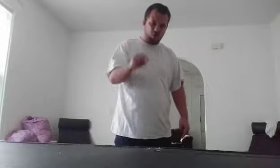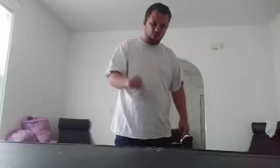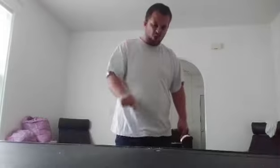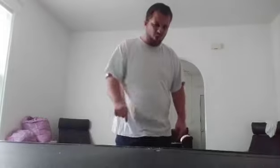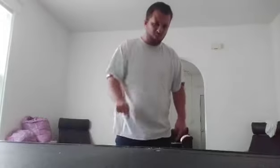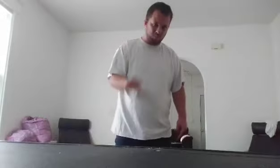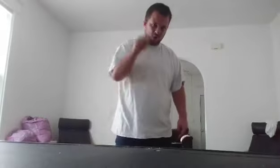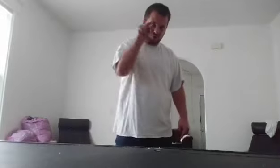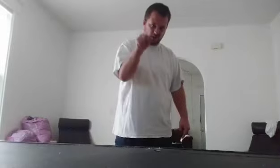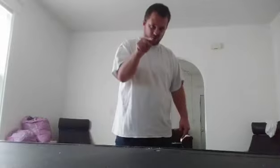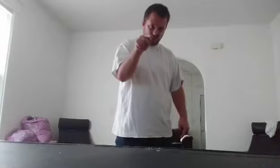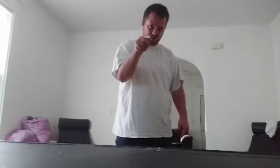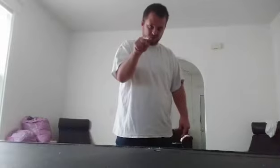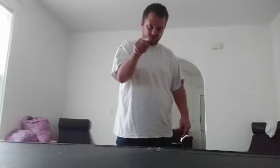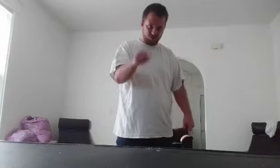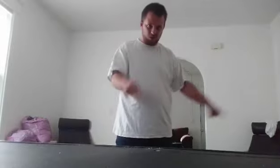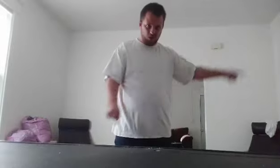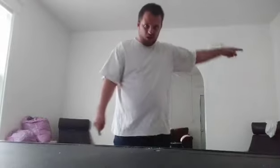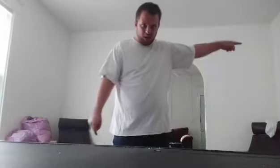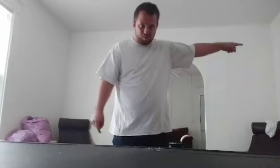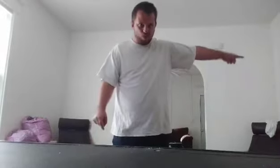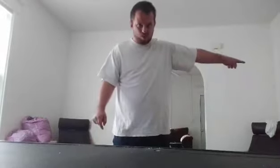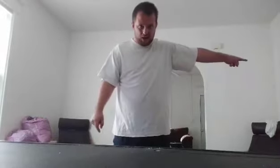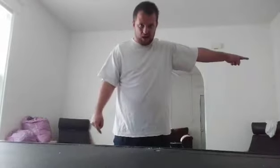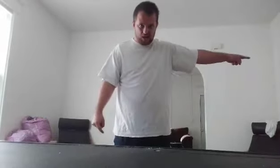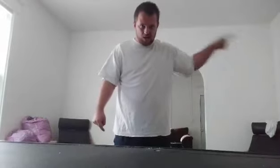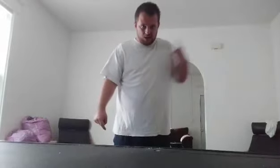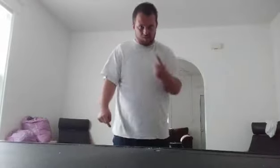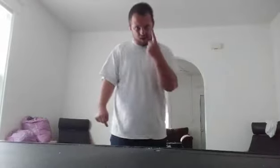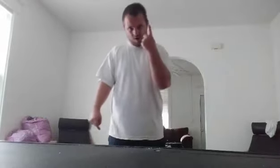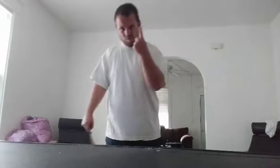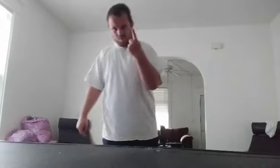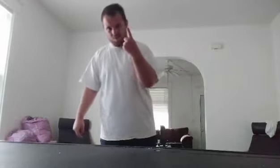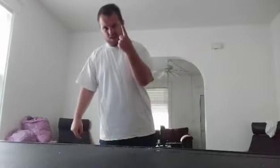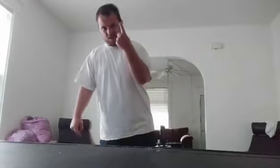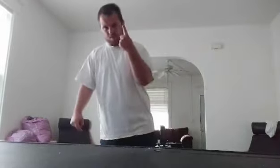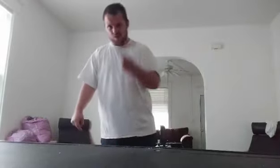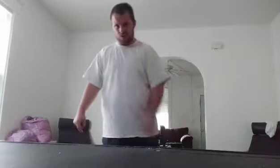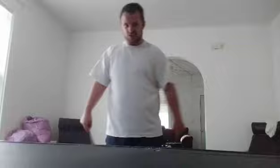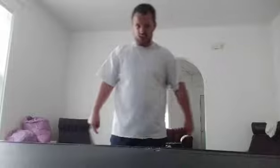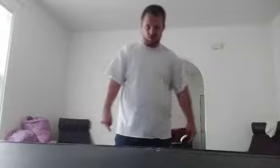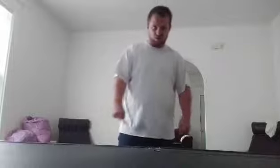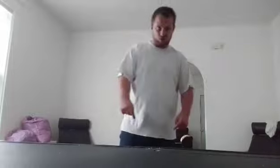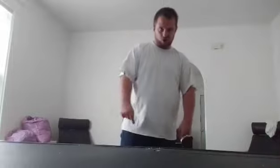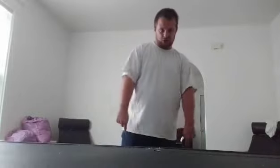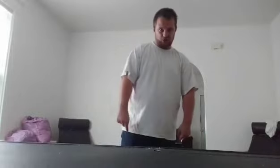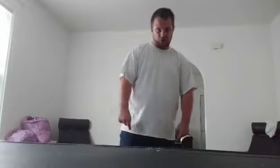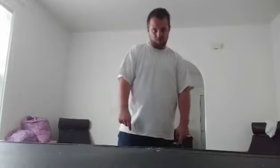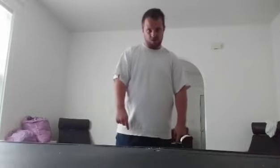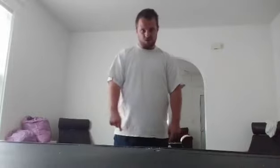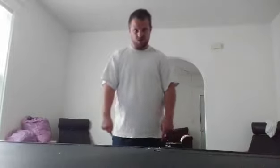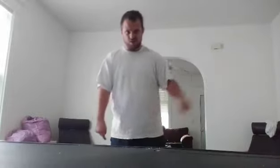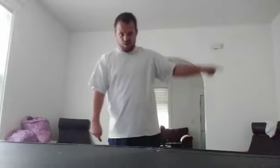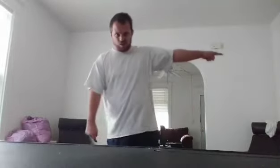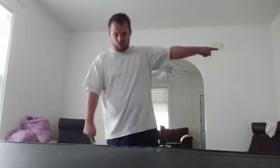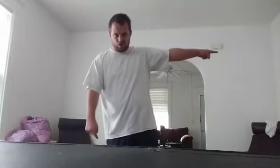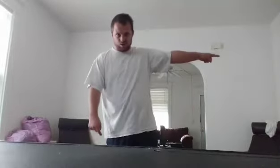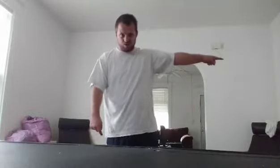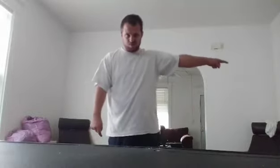of you and move on to be the number one contender for the All-Out Championship for Creighton's belt.